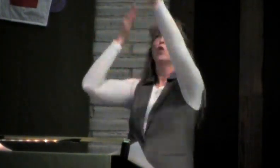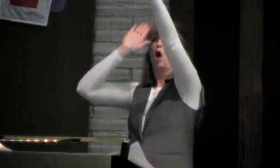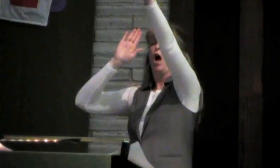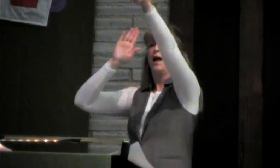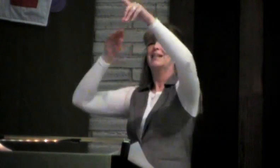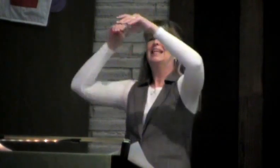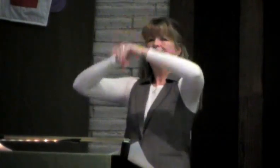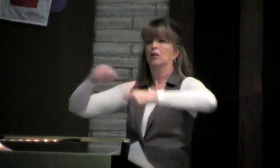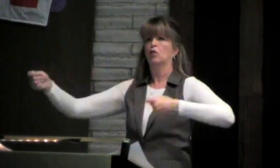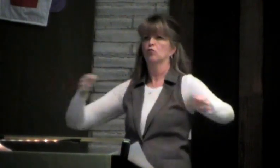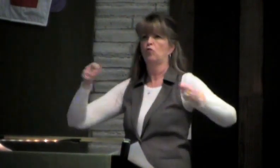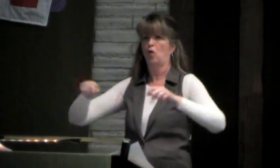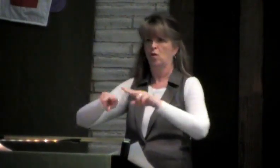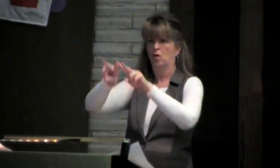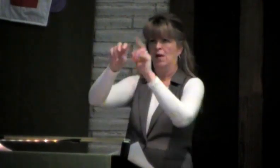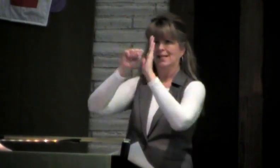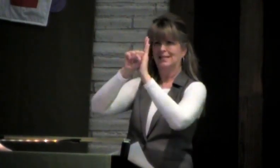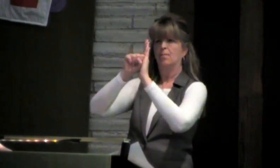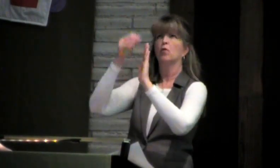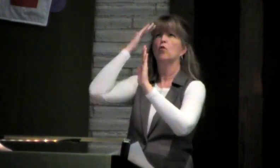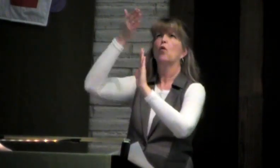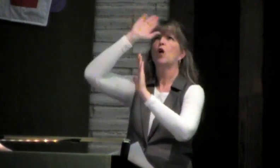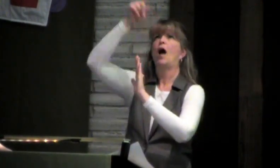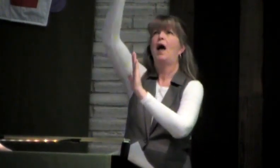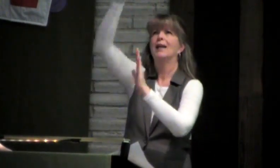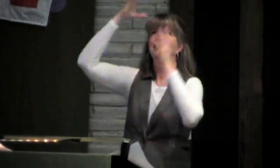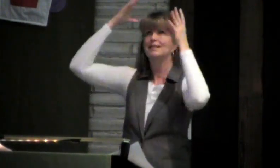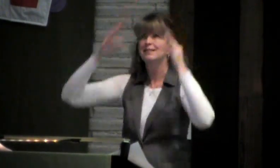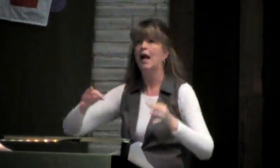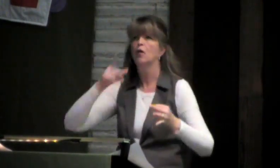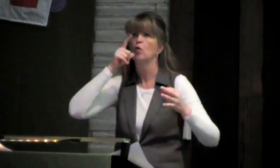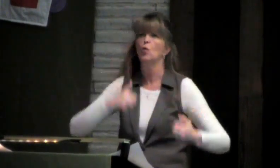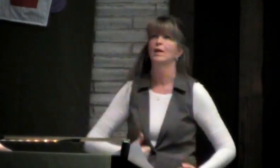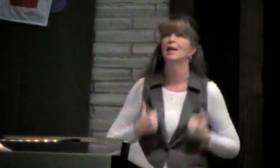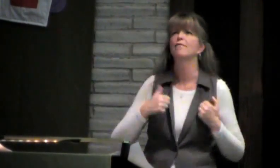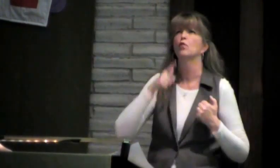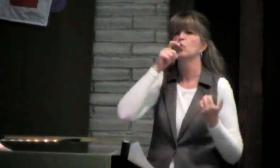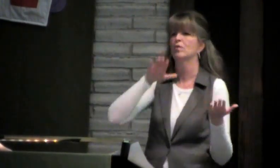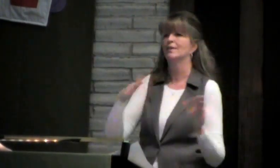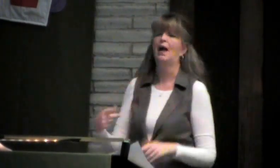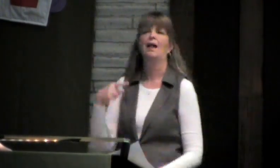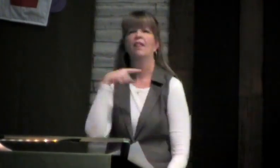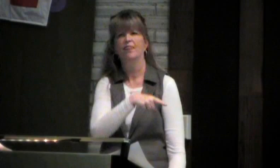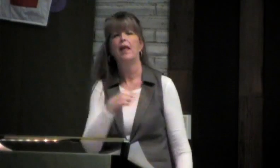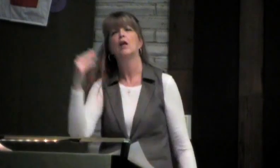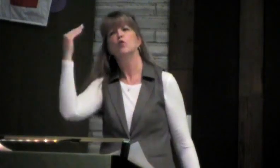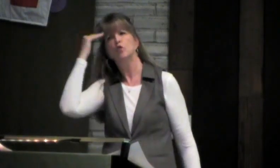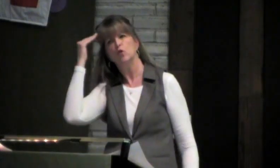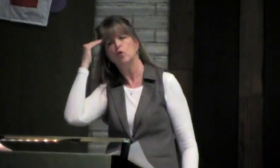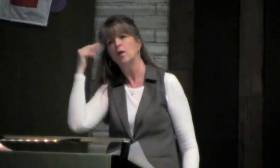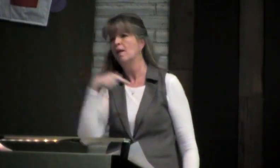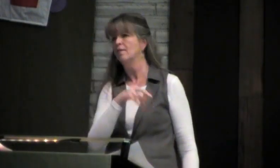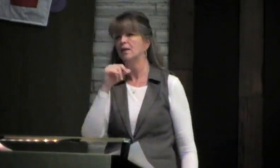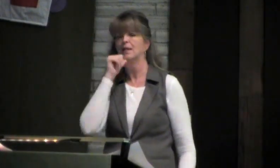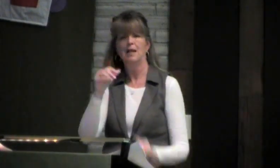symbol that they could see and be reminded that God was in control and that God decided who would live or die.